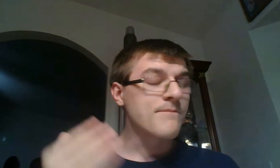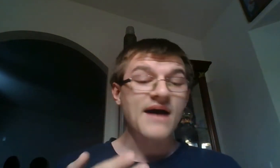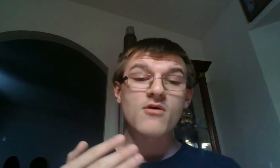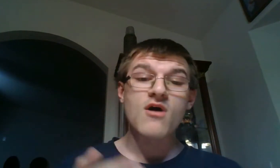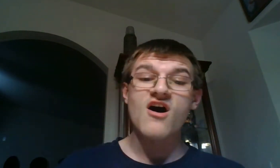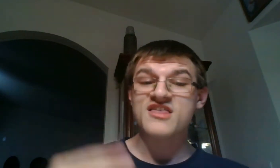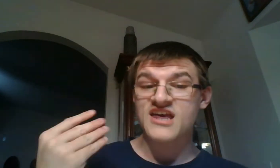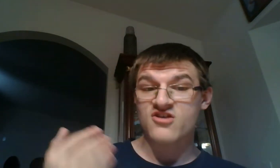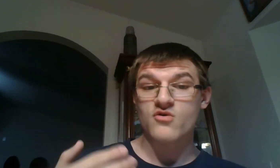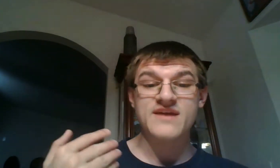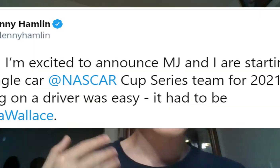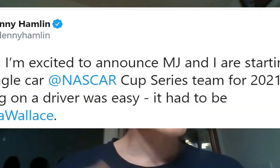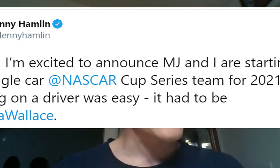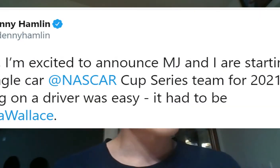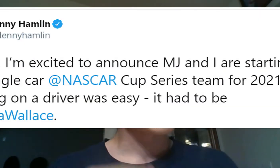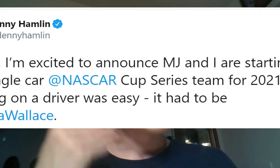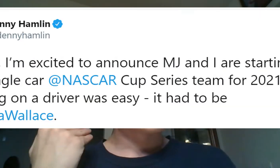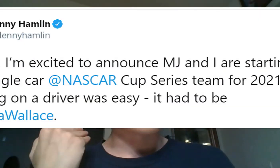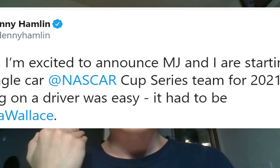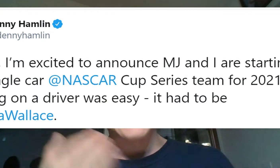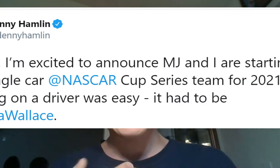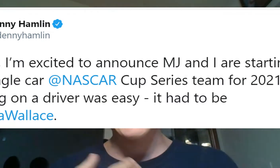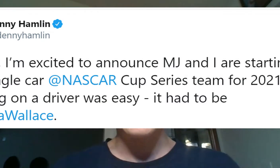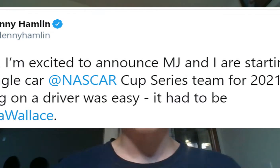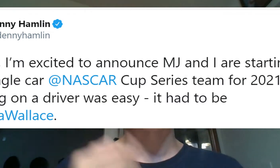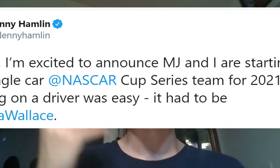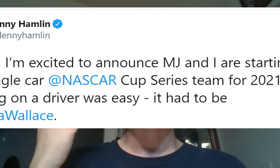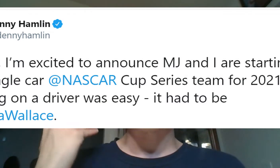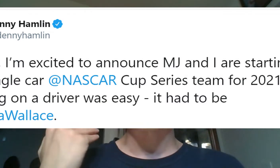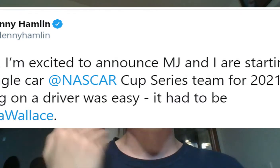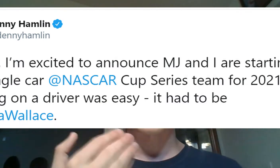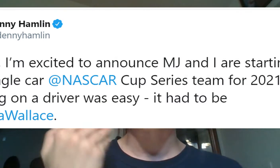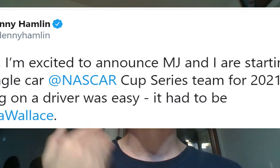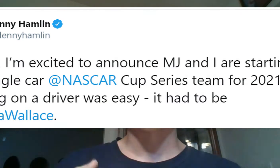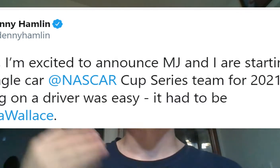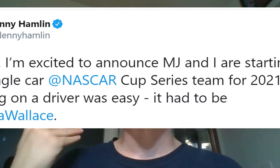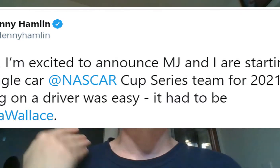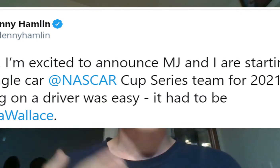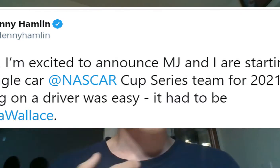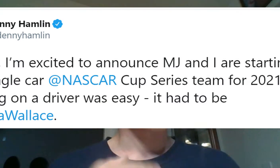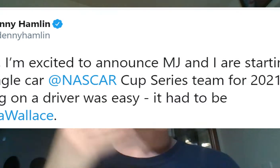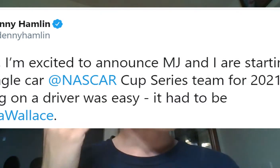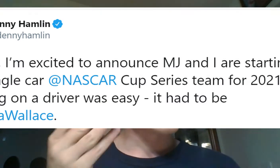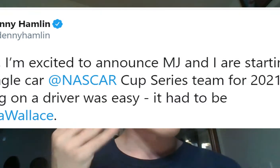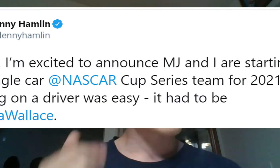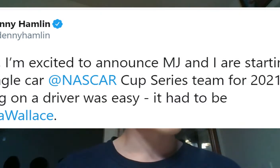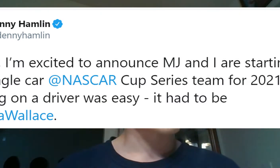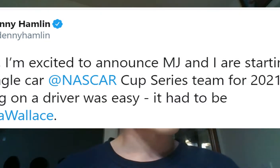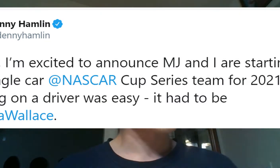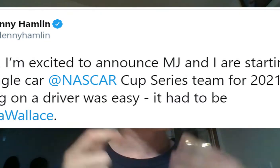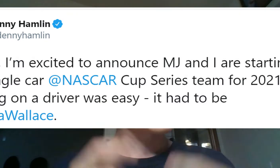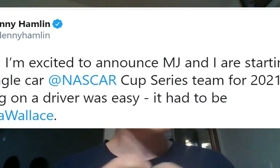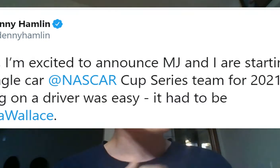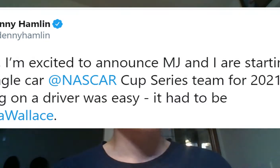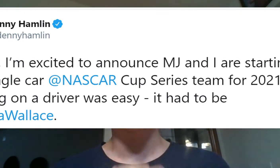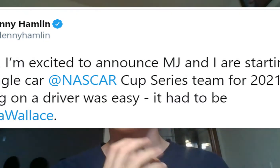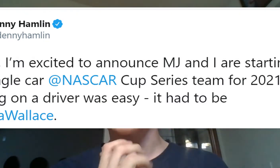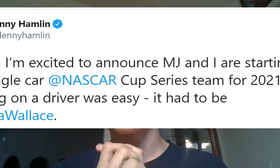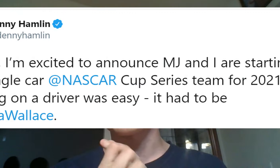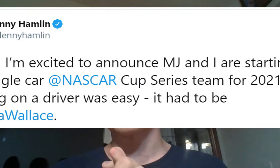Bubba Walsh is going to be driving for Denny Hamlin and Michael Jordan's team. You heard that right. Denny Hamlin is going to be forming